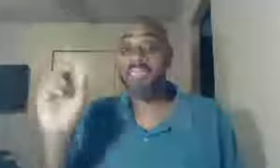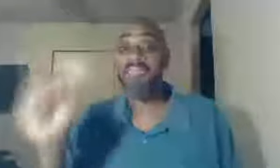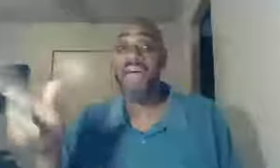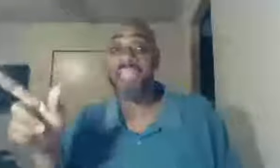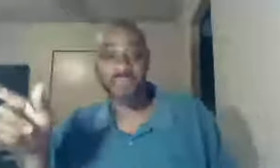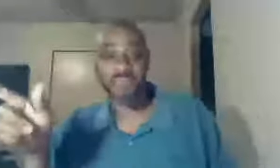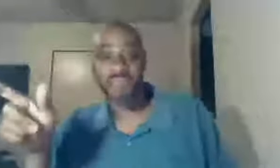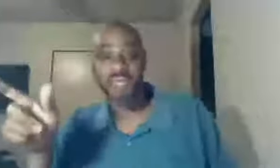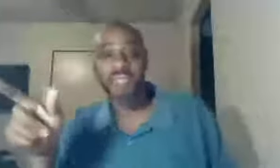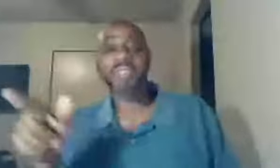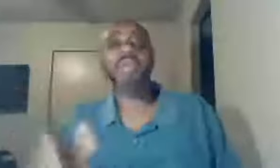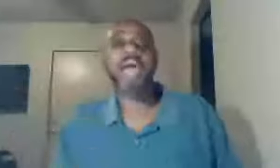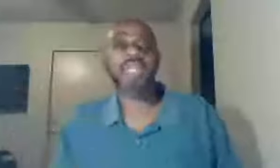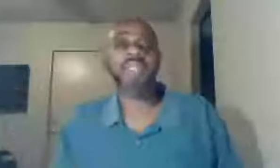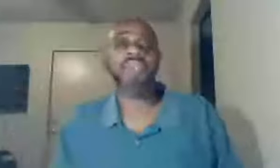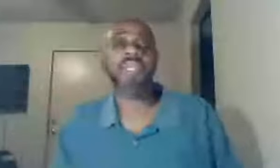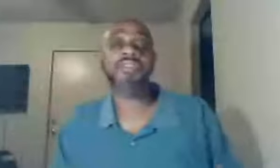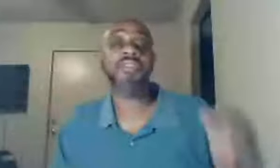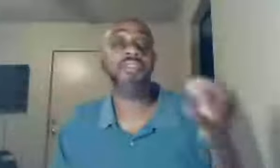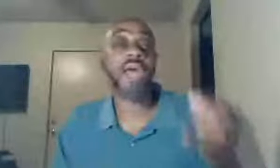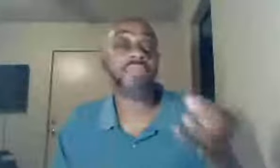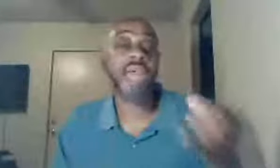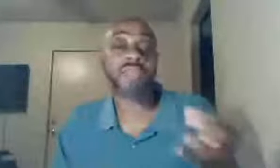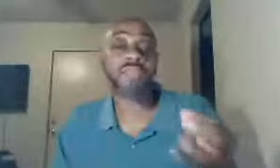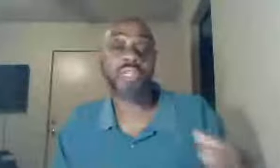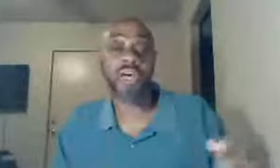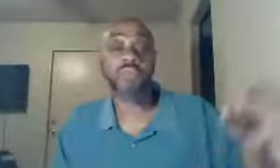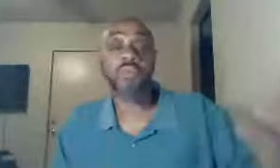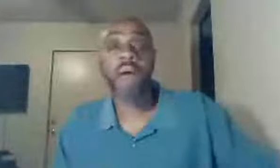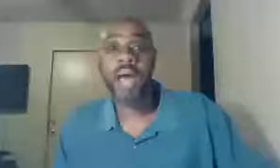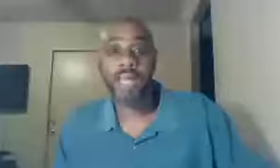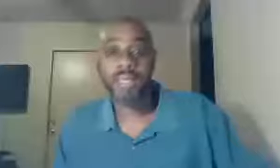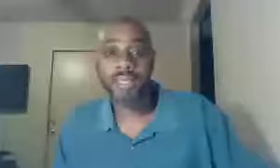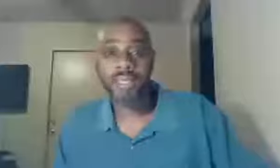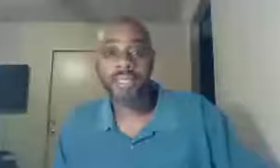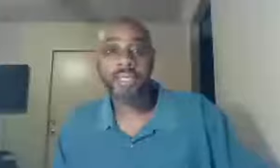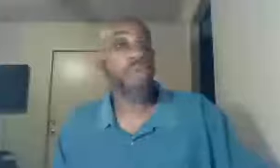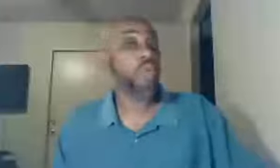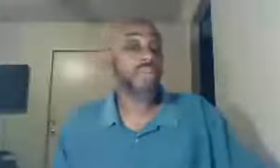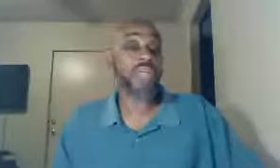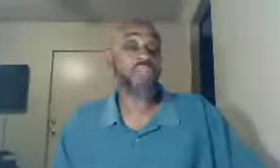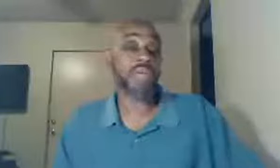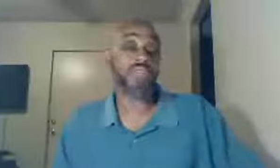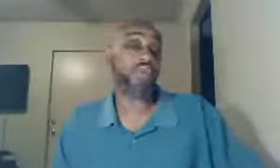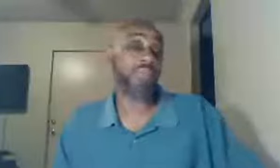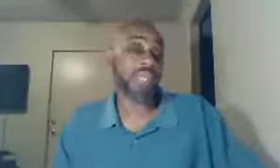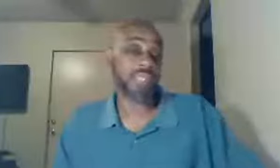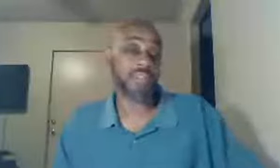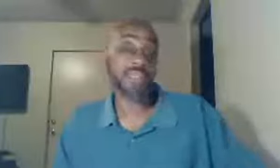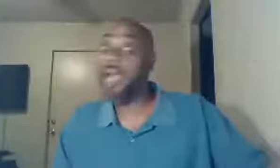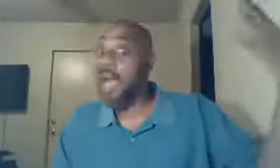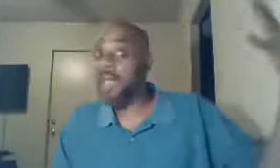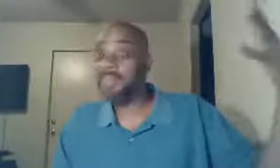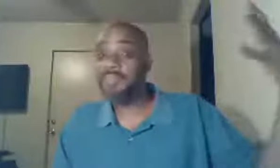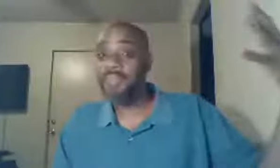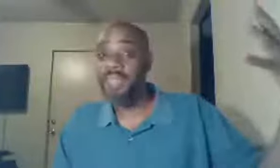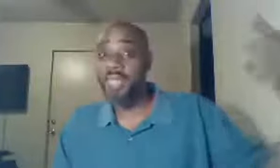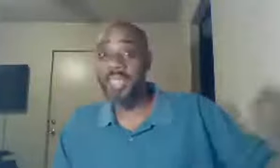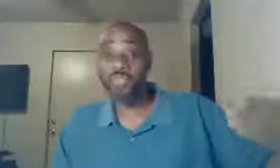divisive, the reality of it is, you have to ask yourself, why, who are they trying to appease, God, is that